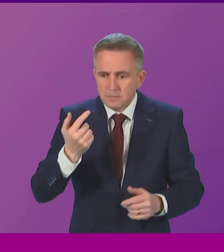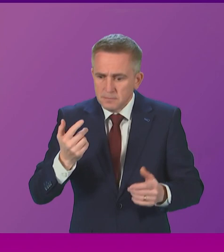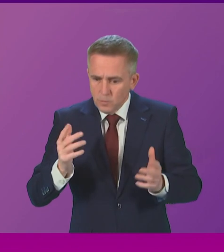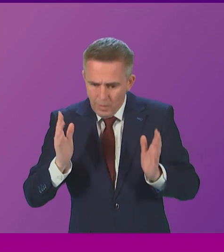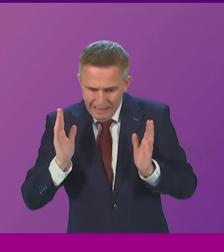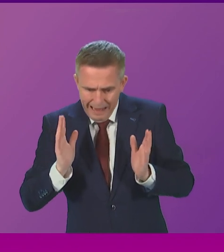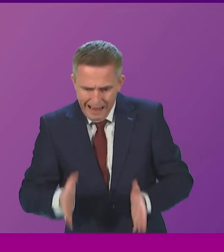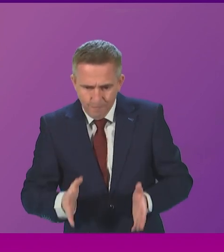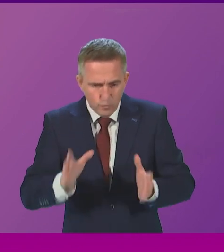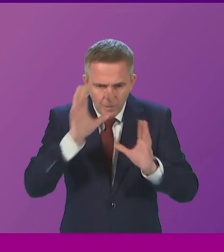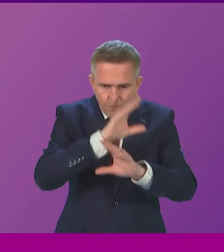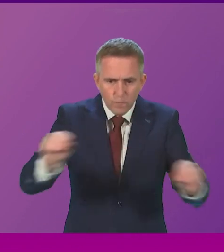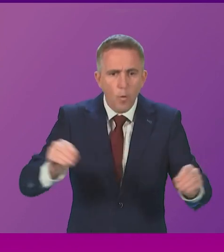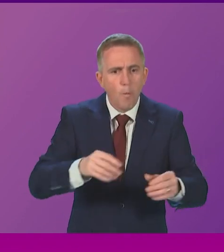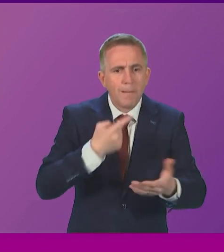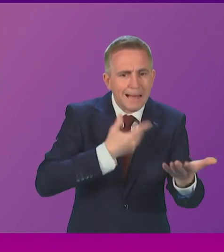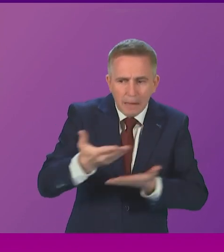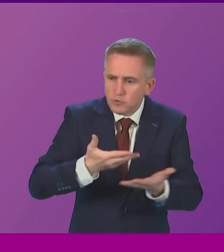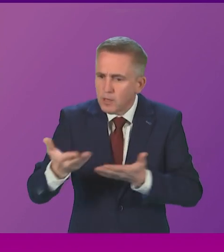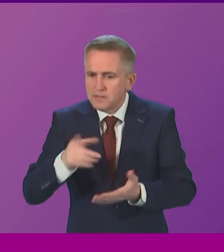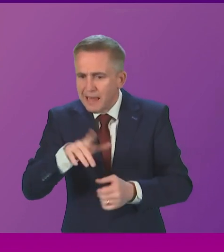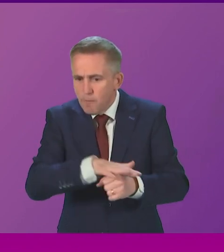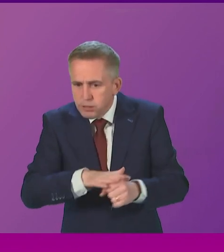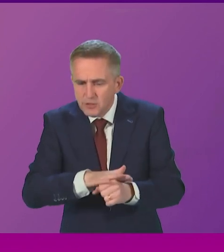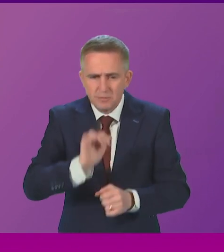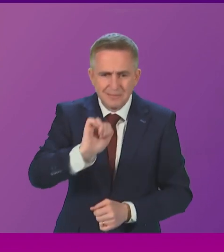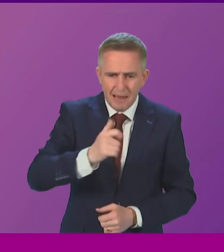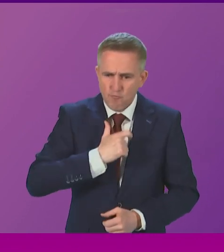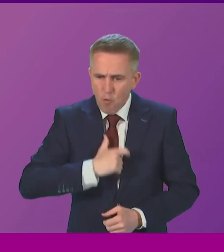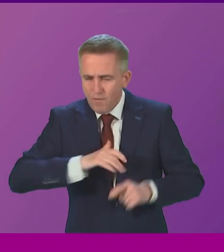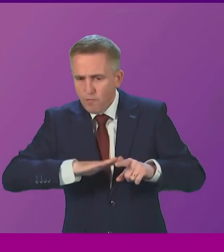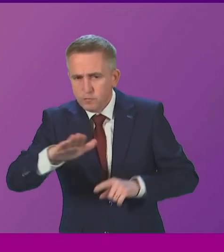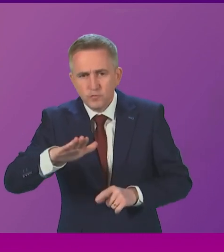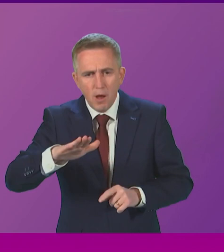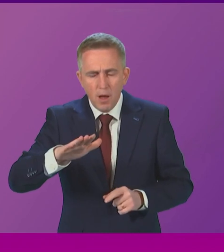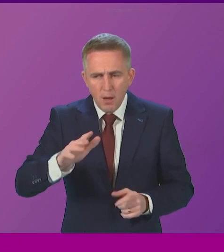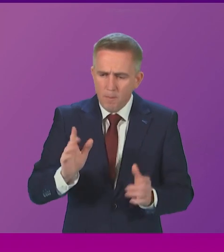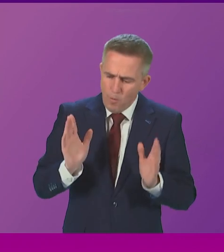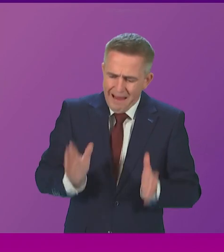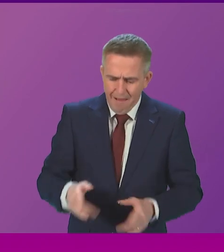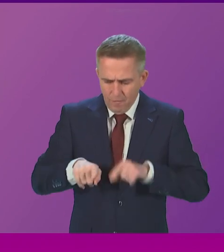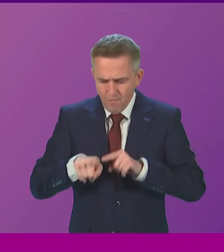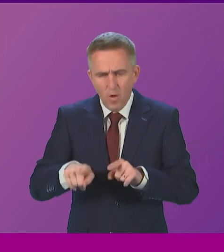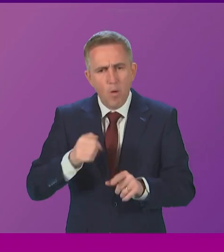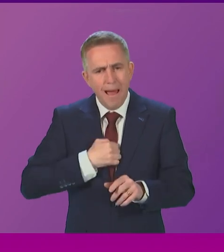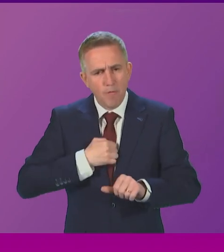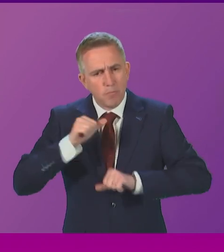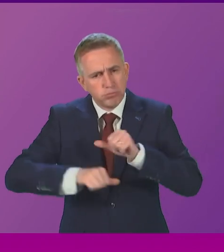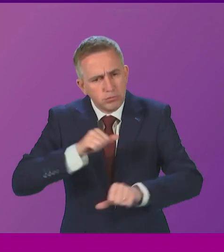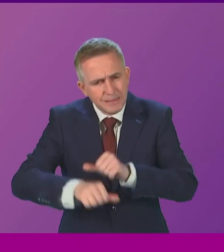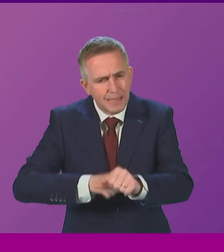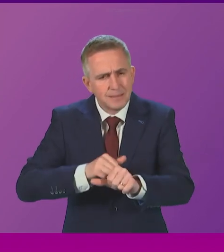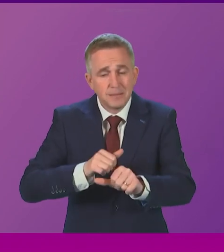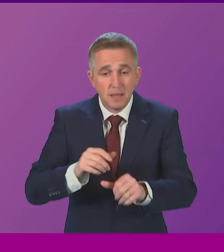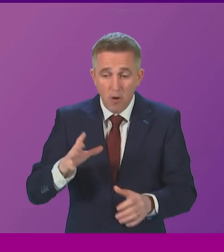give that clarity. He will understand, of course, we have to go through the usual process that we undertake, and we have made that